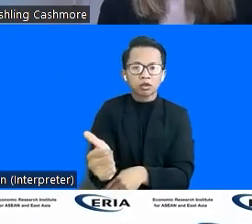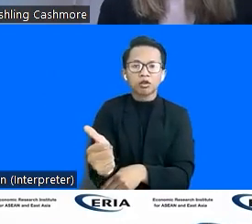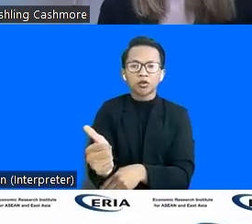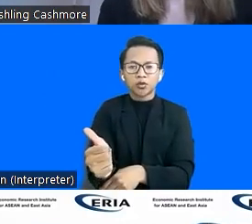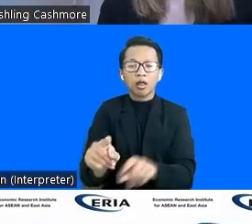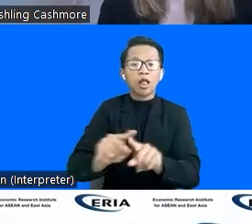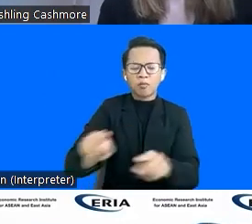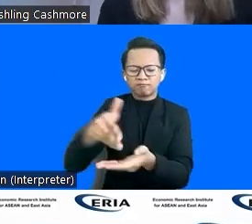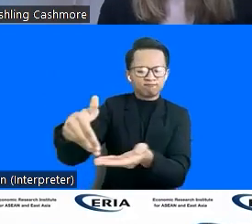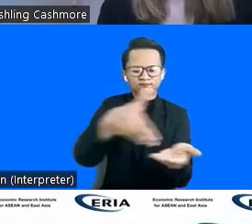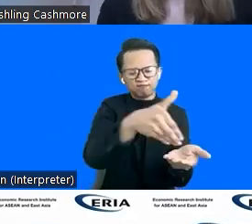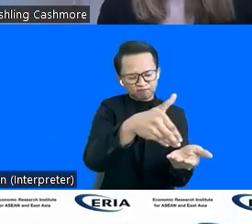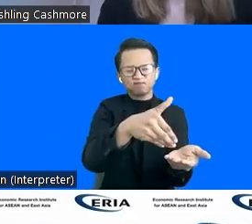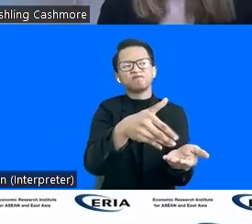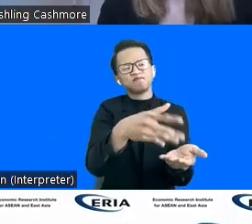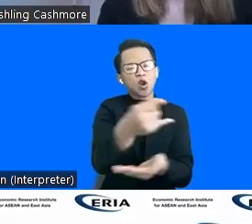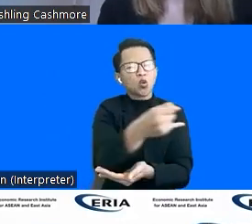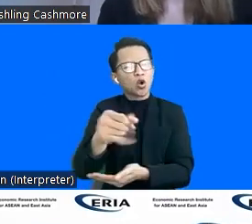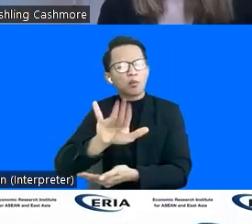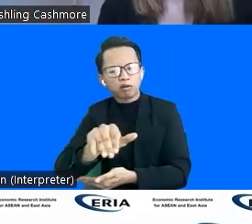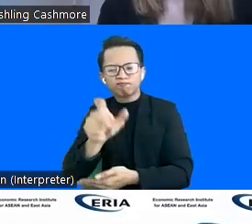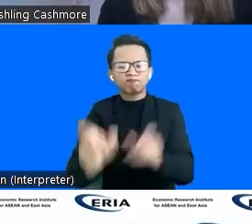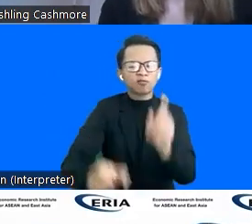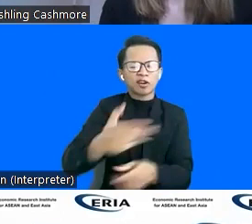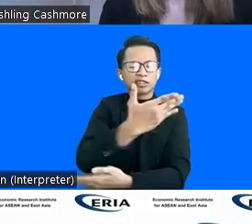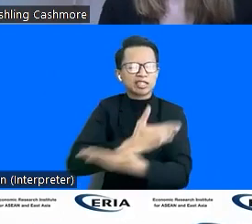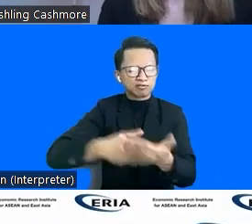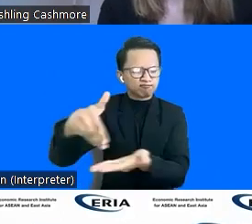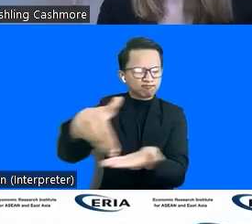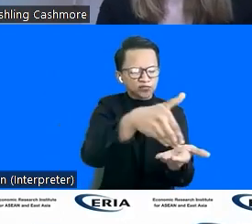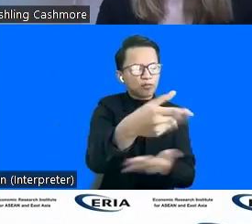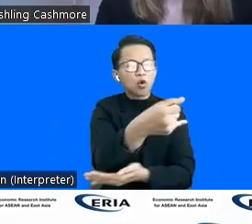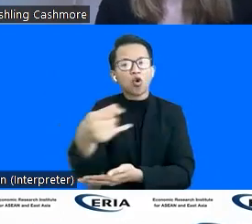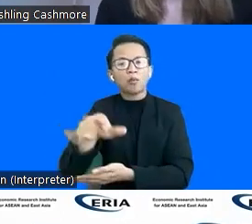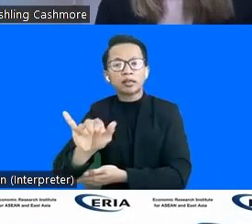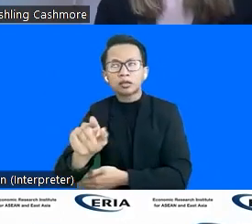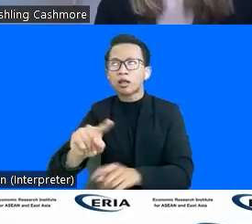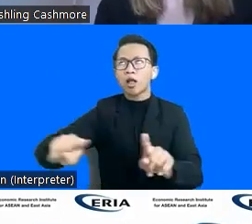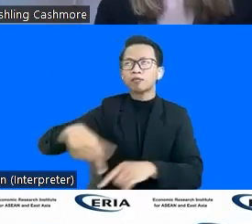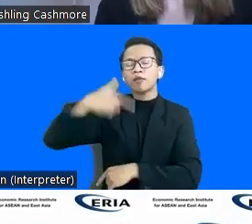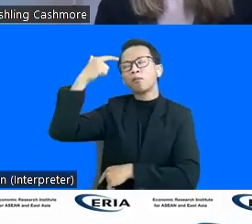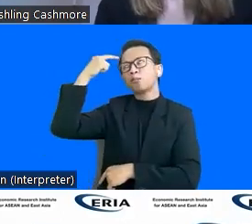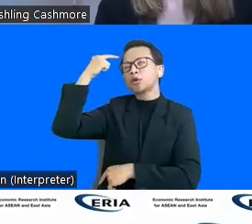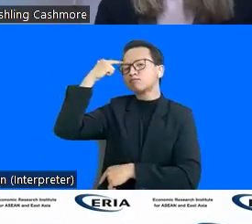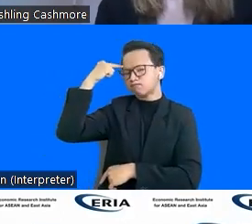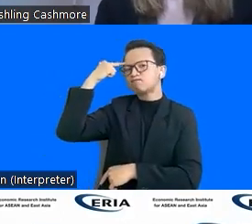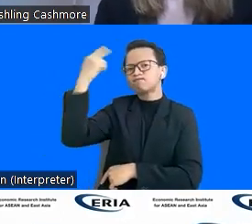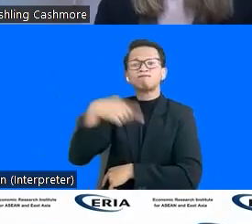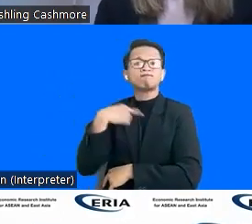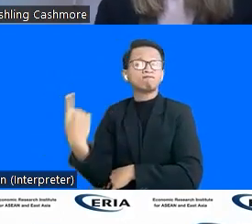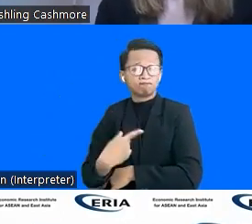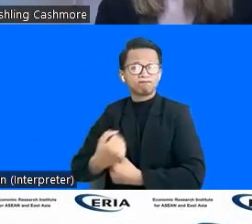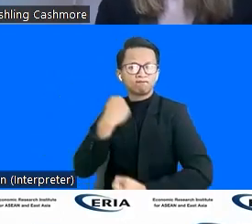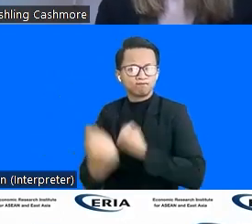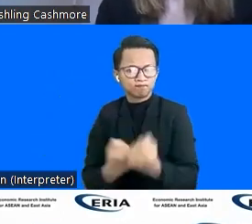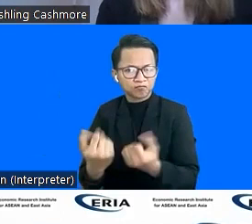data that relates to the experience of people with disabilities. But I think that what we do know is that financial